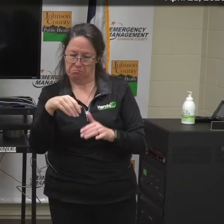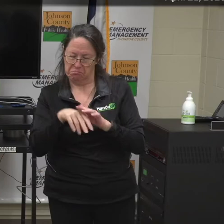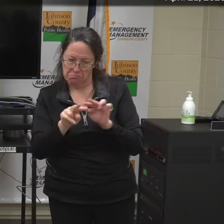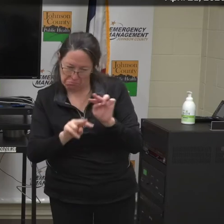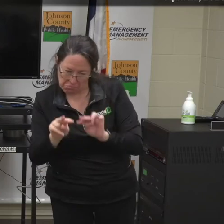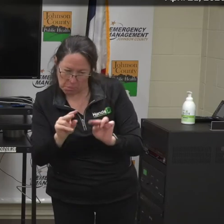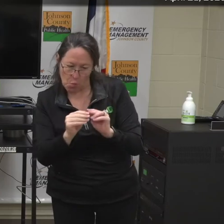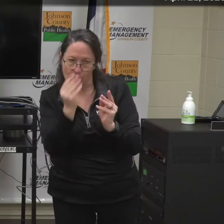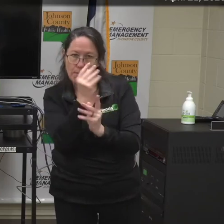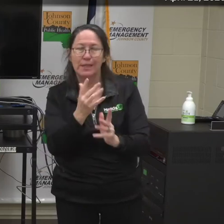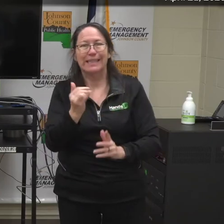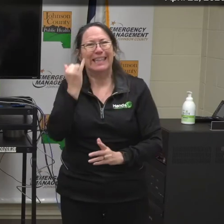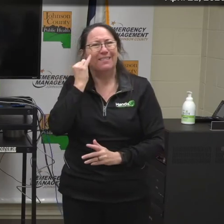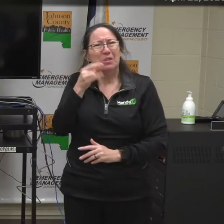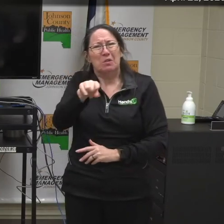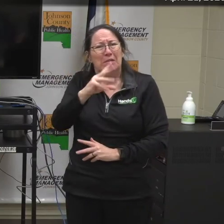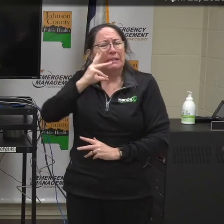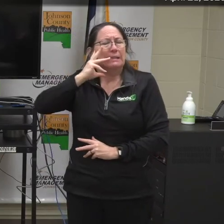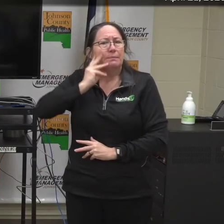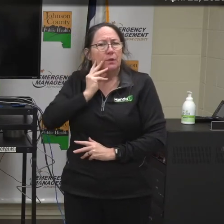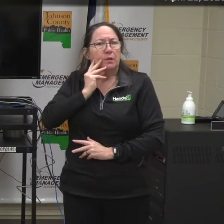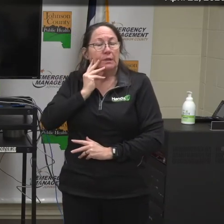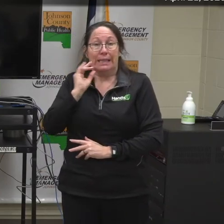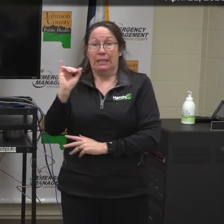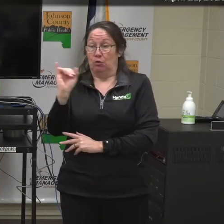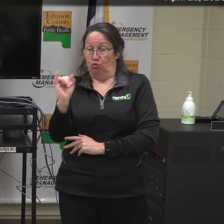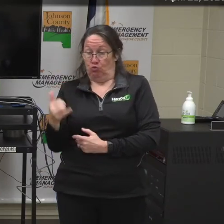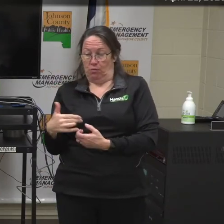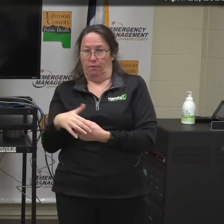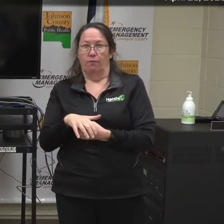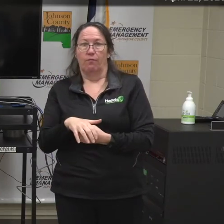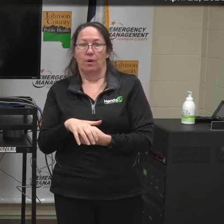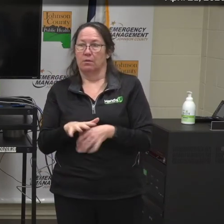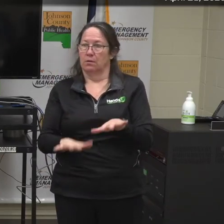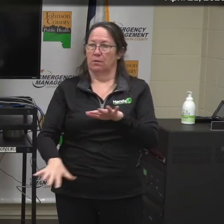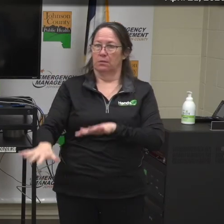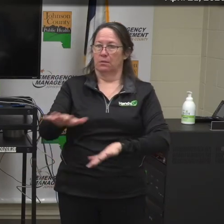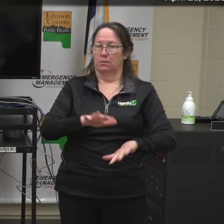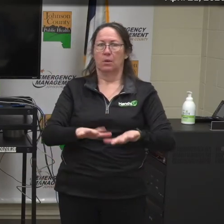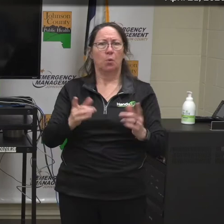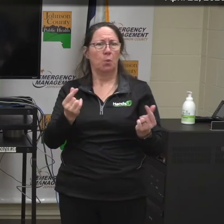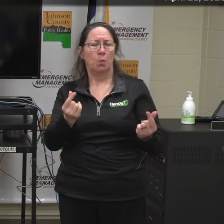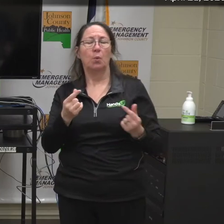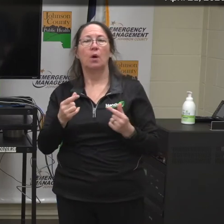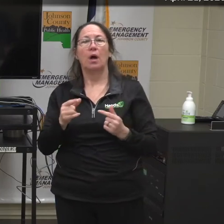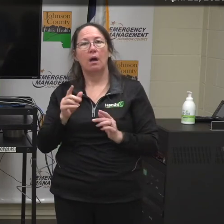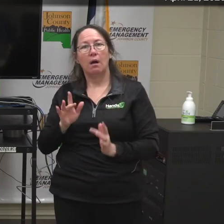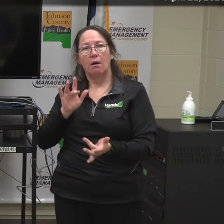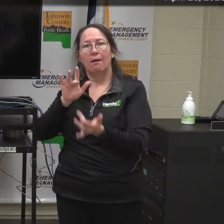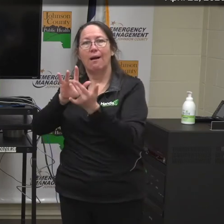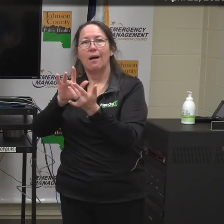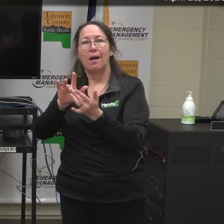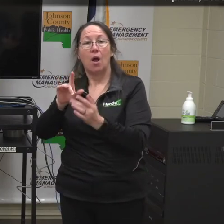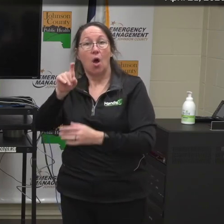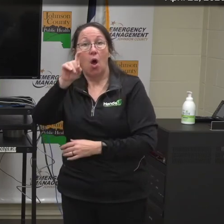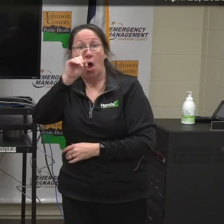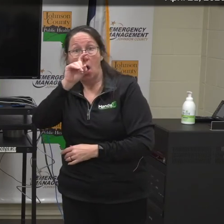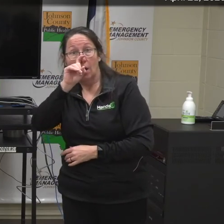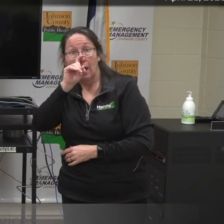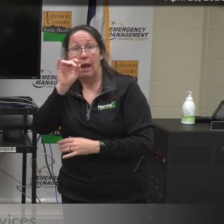Finally, if you've experienced a change in your insurance coverage, you might be eligible for programs like Medicaid or Hawkeye.